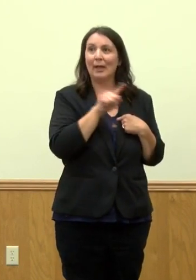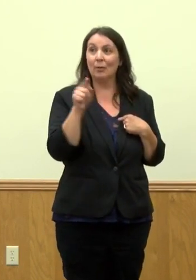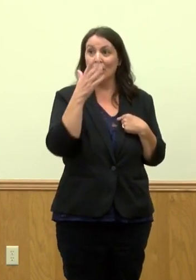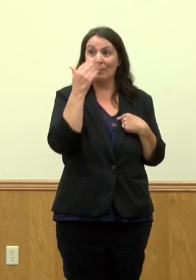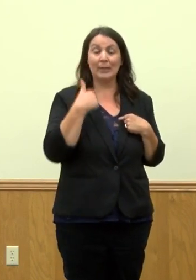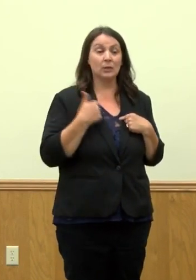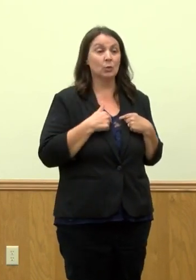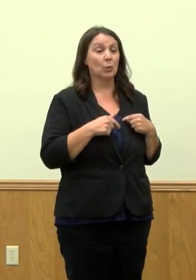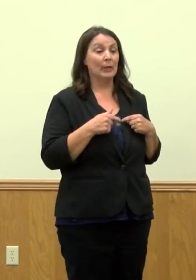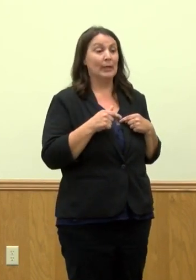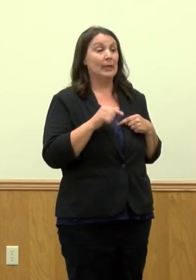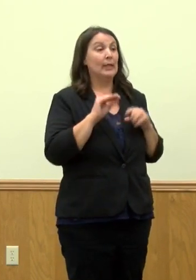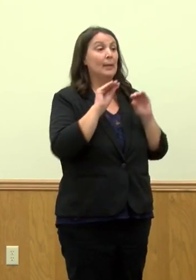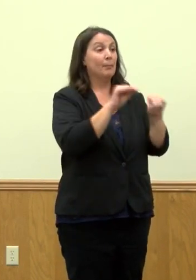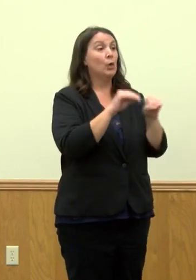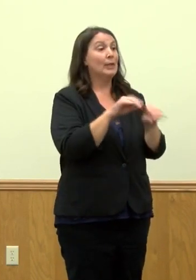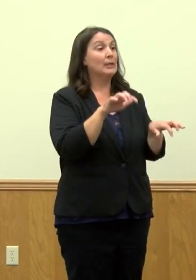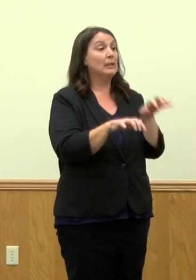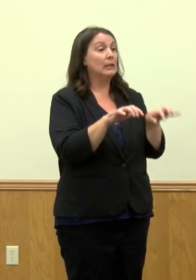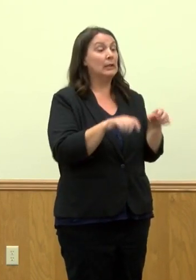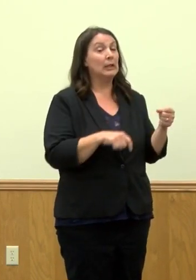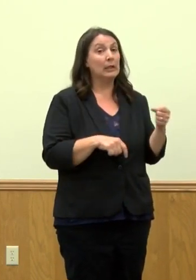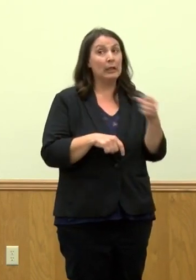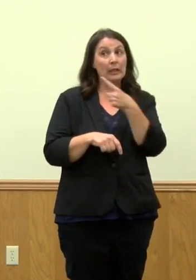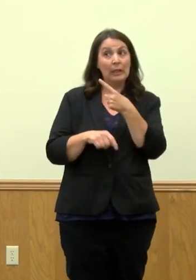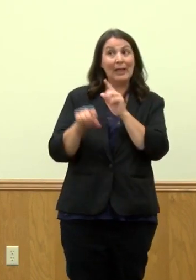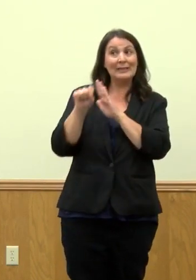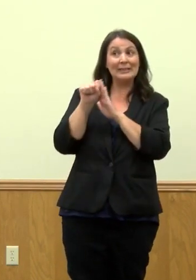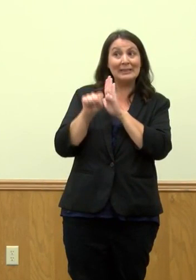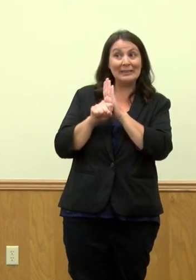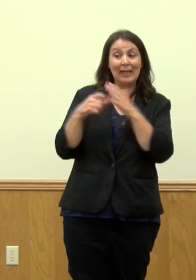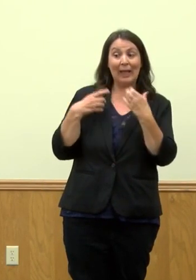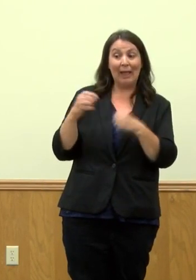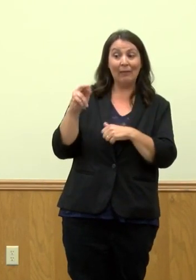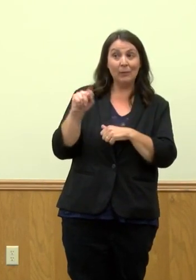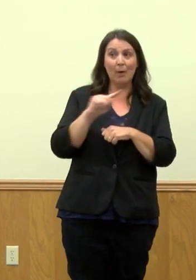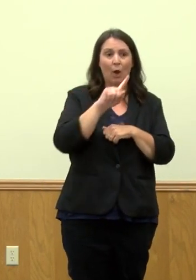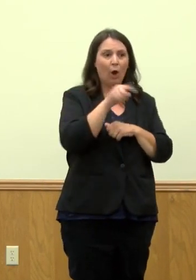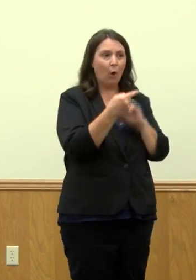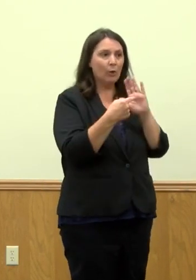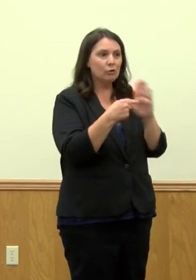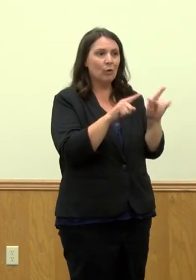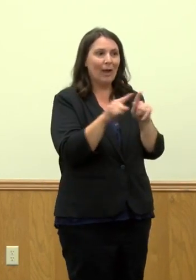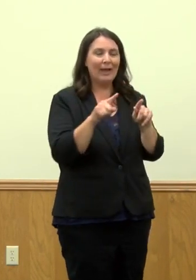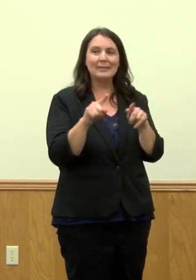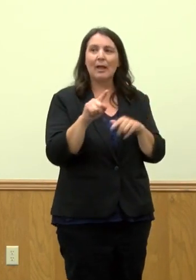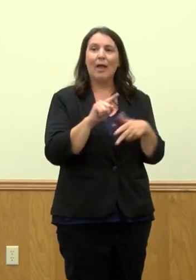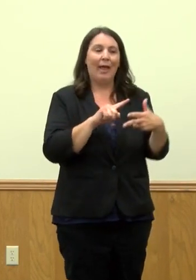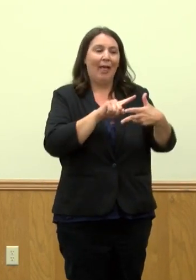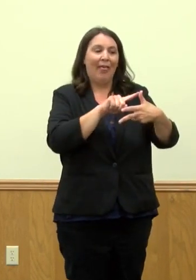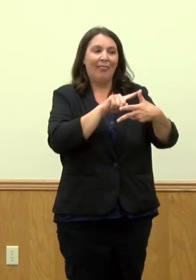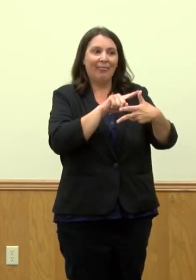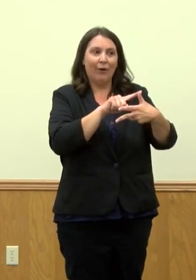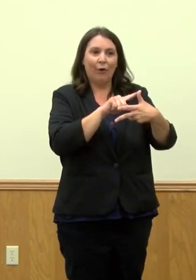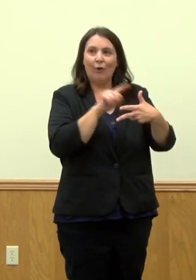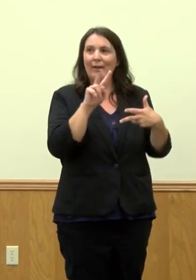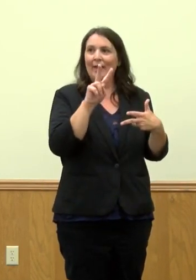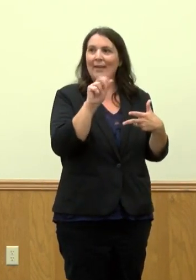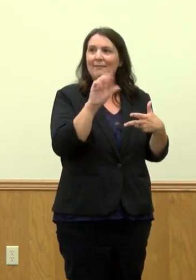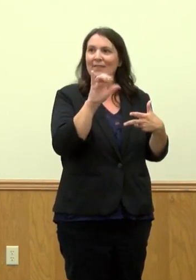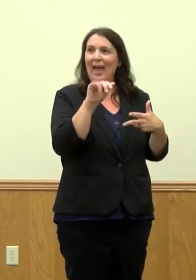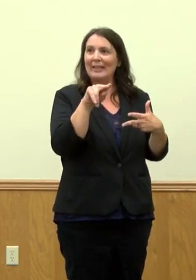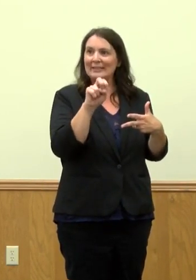enter it into our state registry system, it only shows up as a third vaccine of COVID.